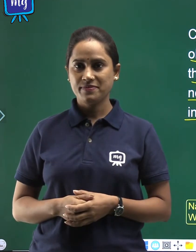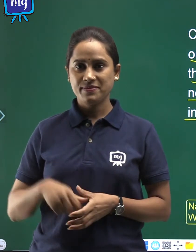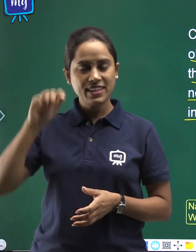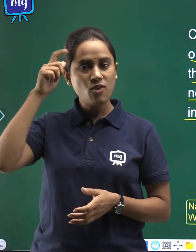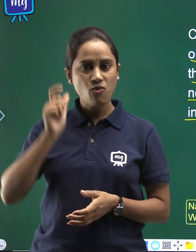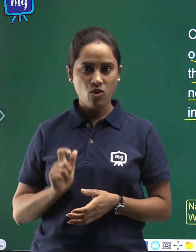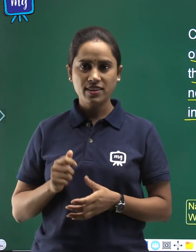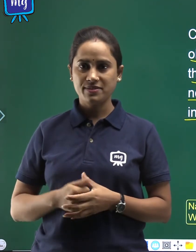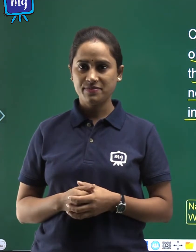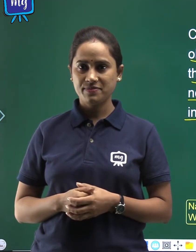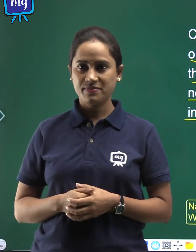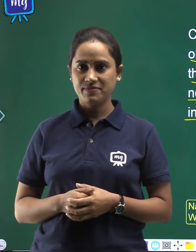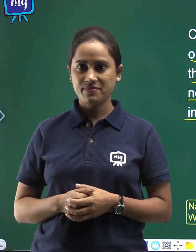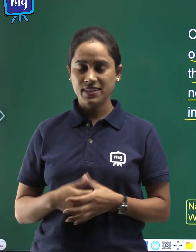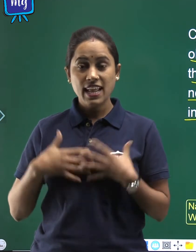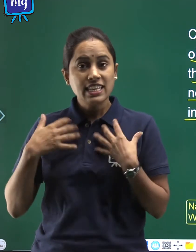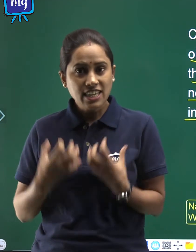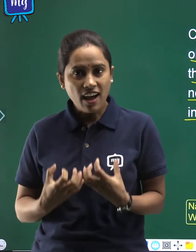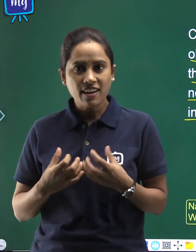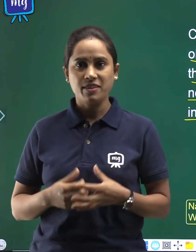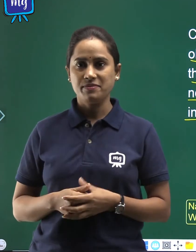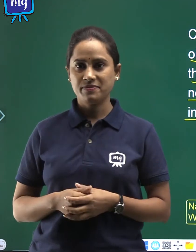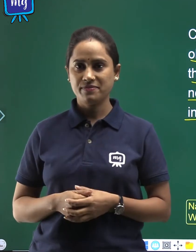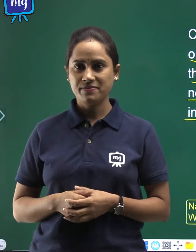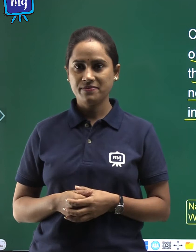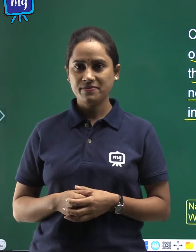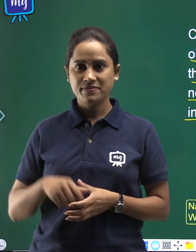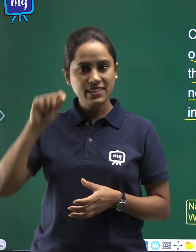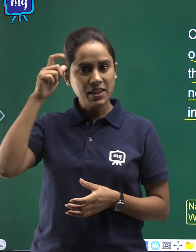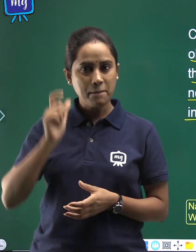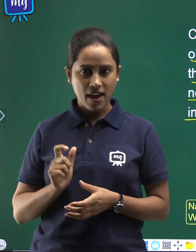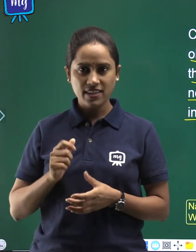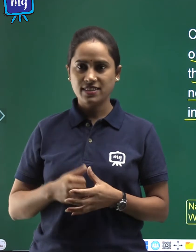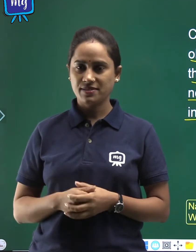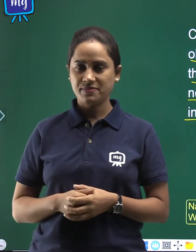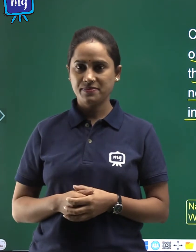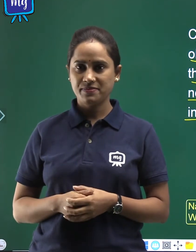want, chahana, past,